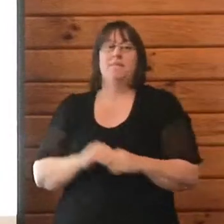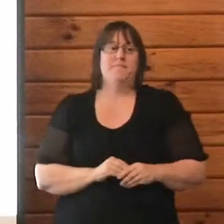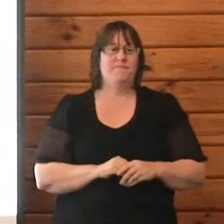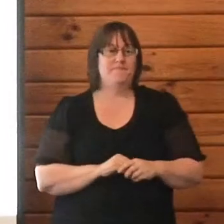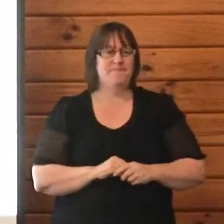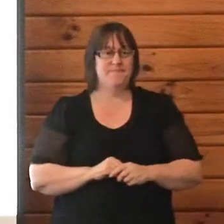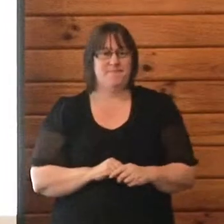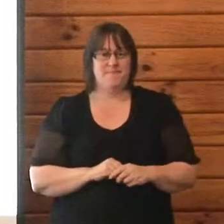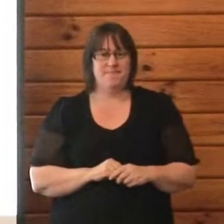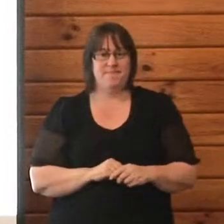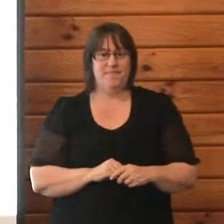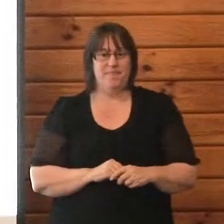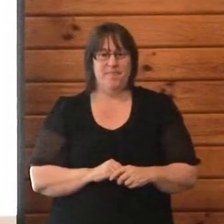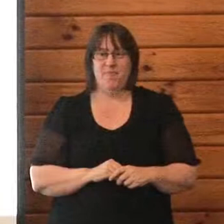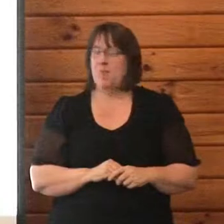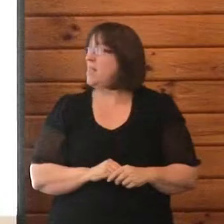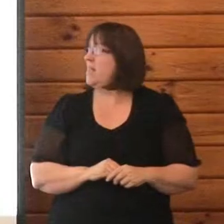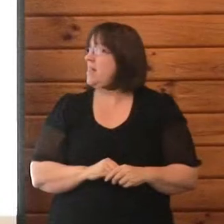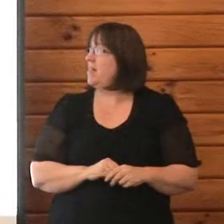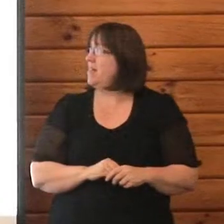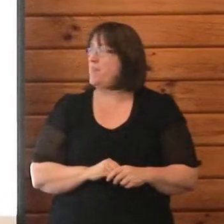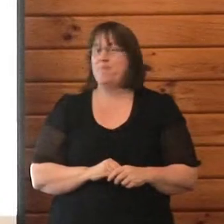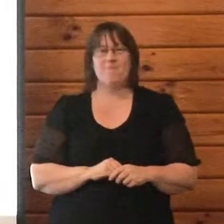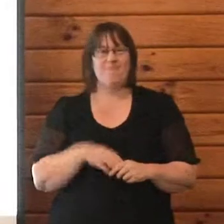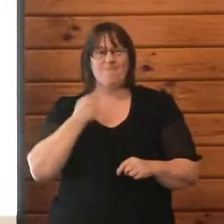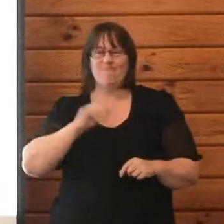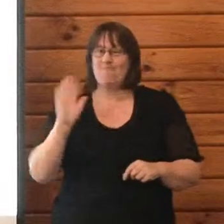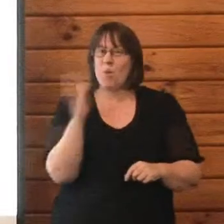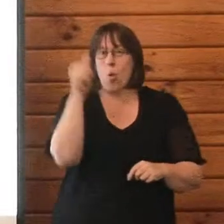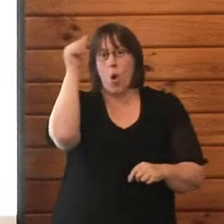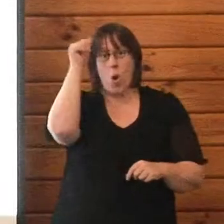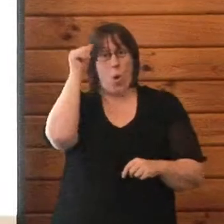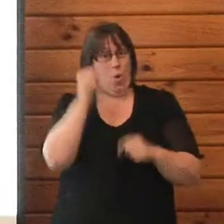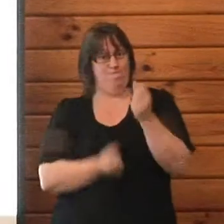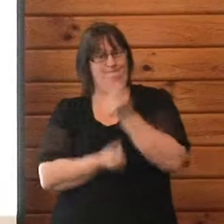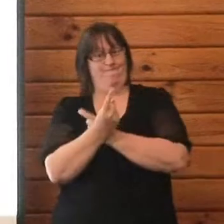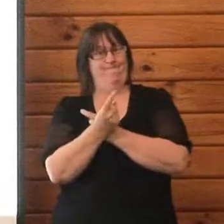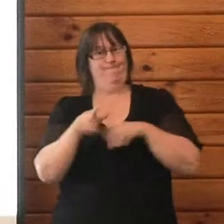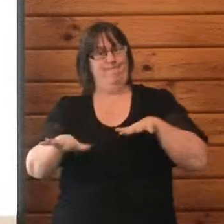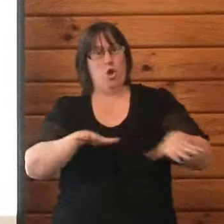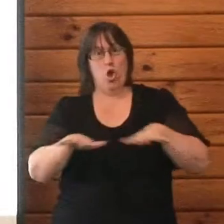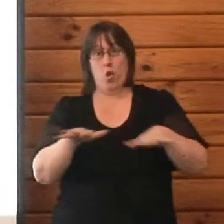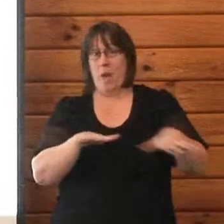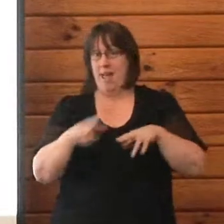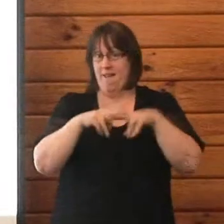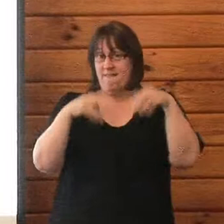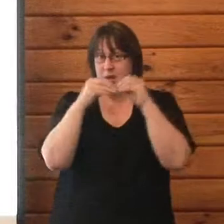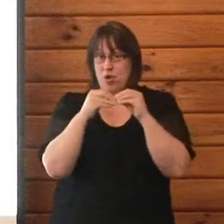So we all know the event that occurred back in February 22nd in 2011